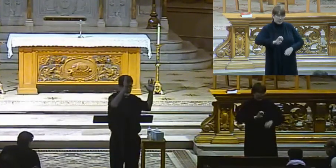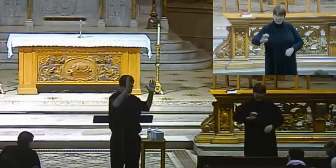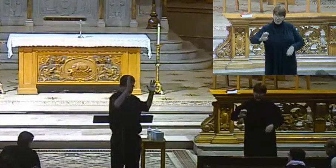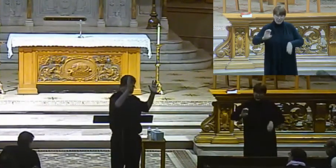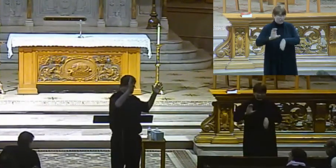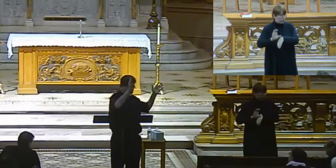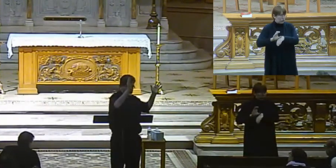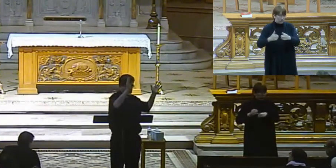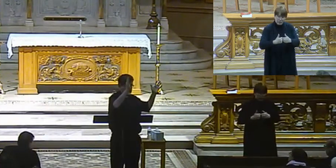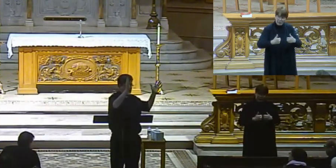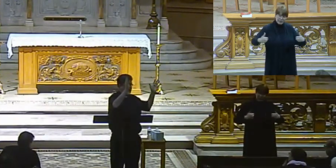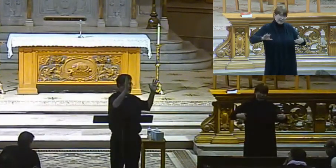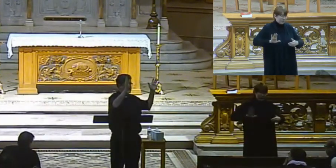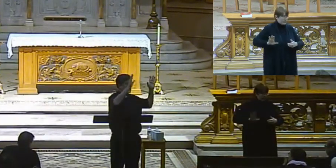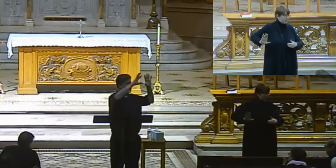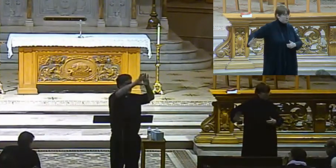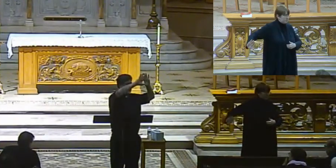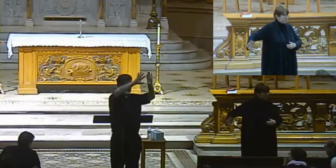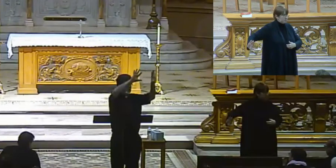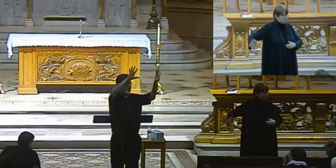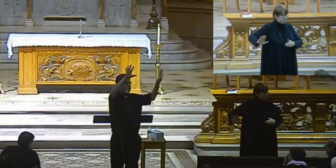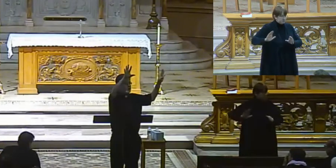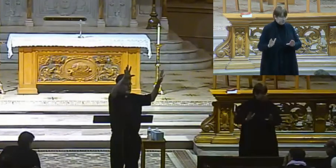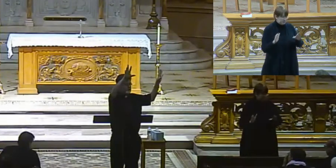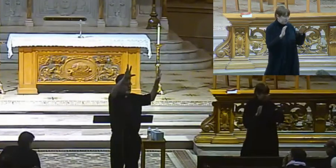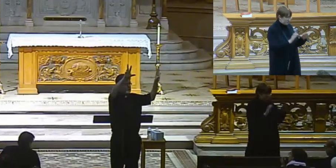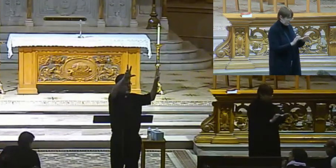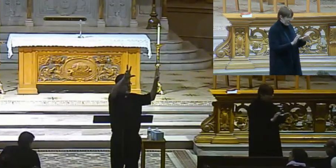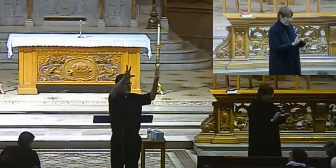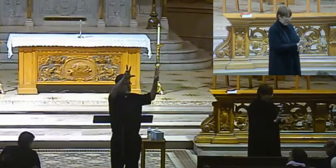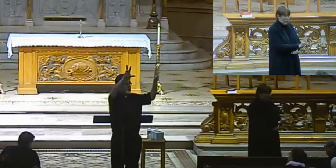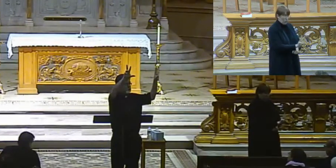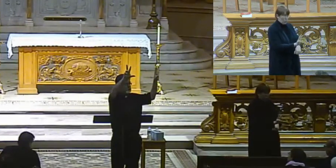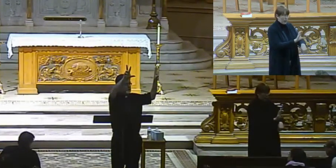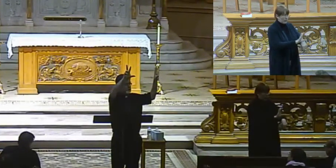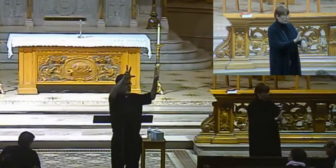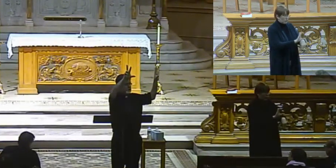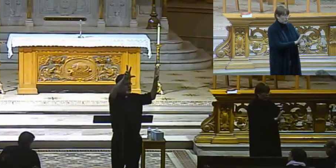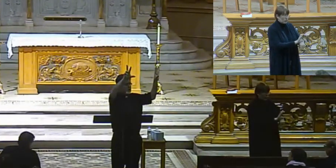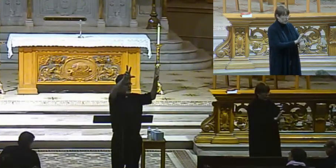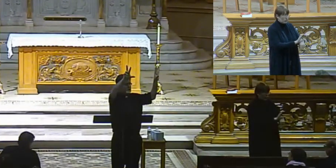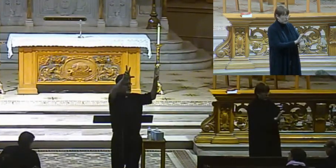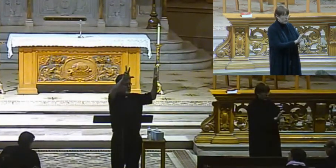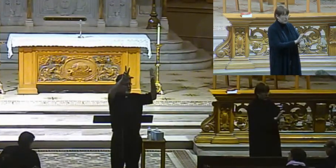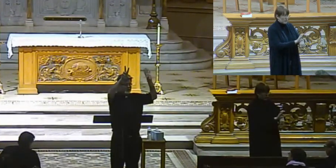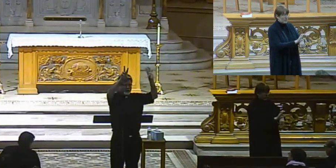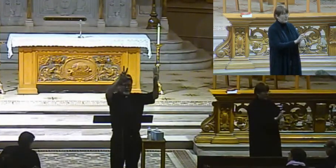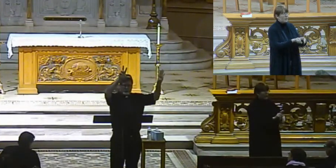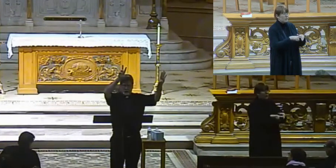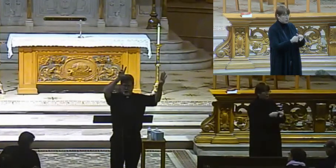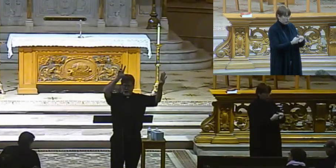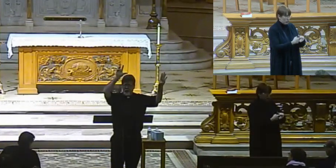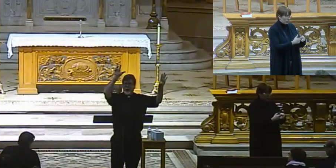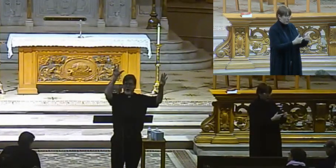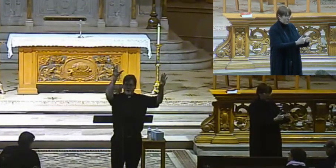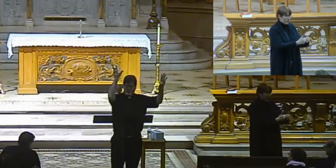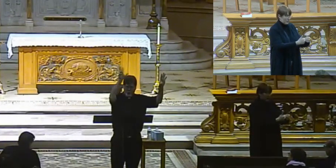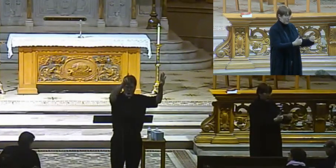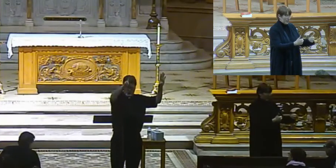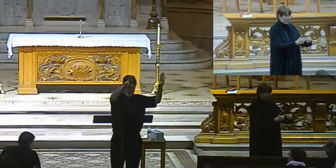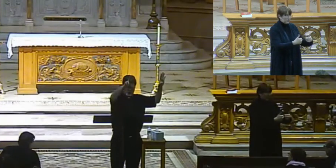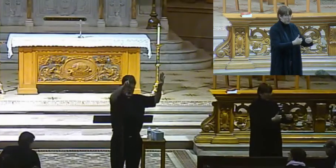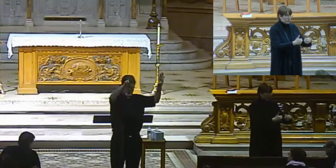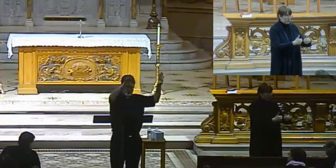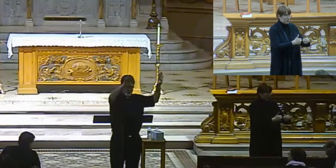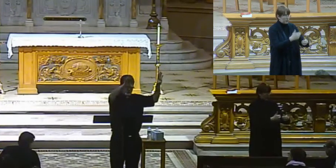Now we have the western church. Now there is another great division that is going to take place, and that is between the Catholic church and the